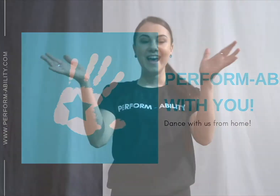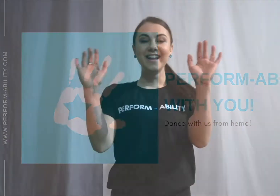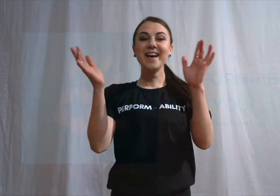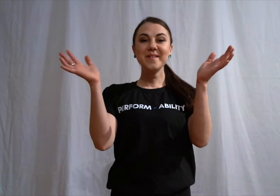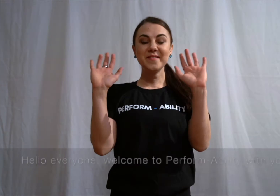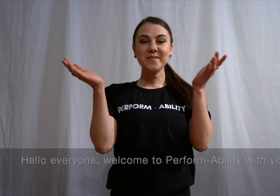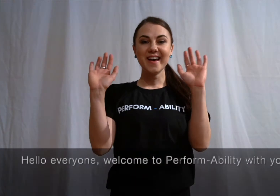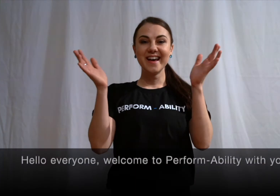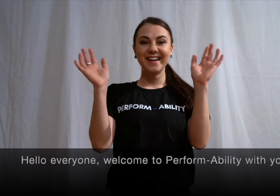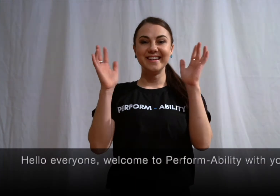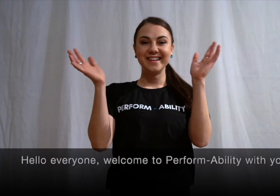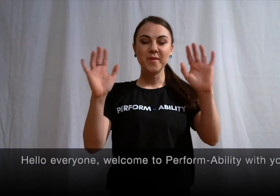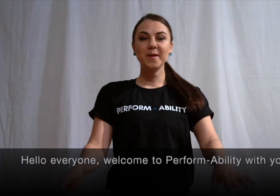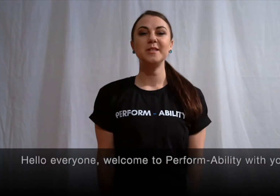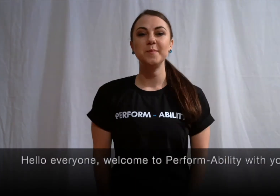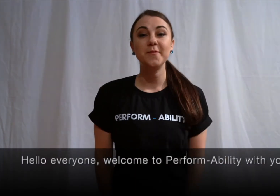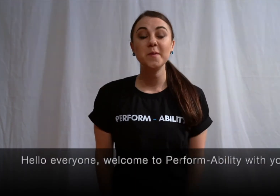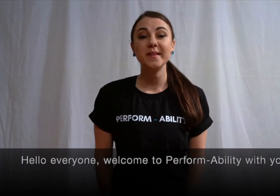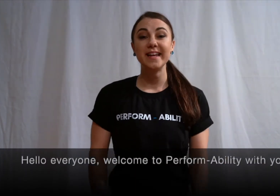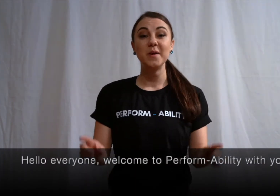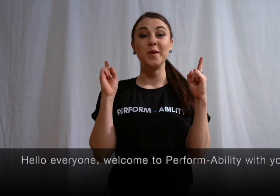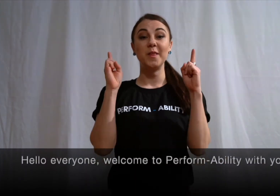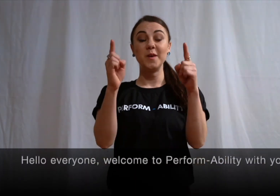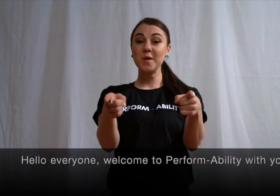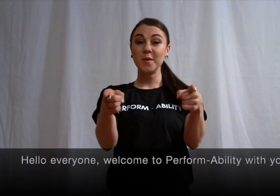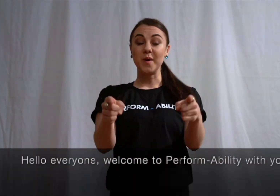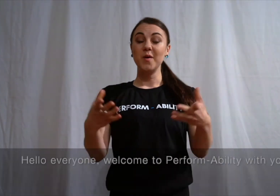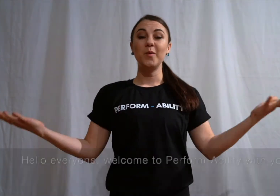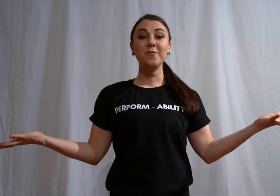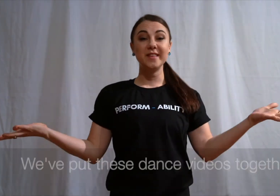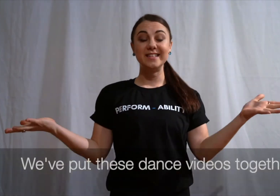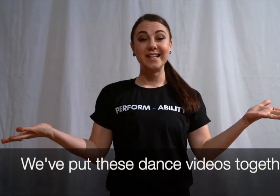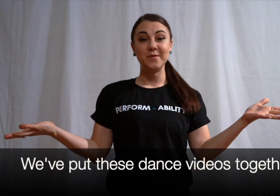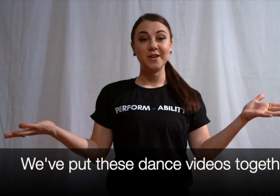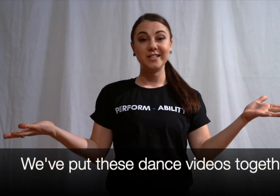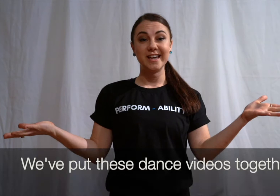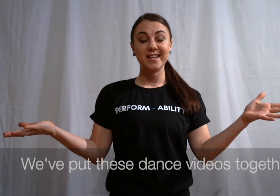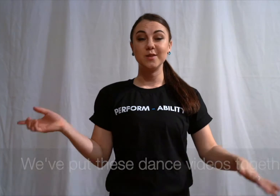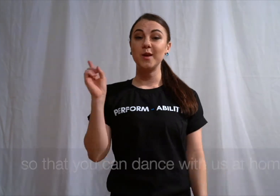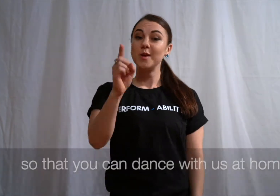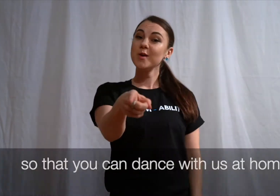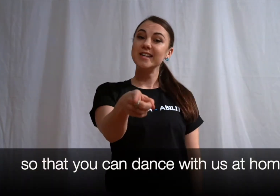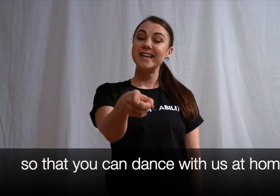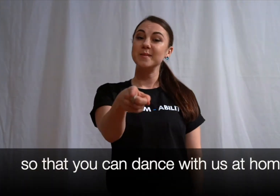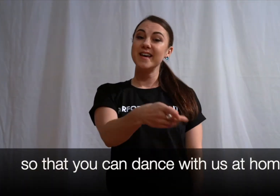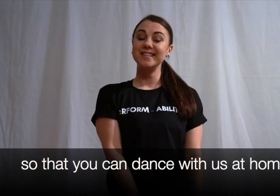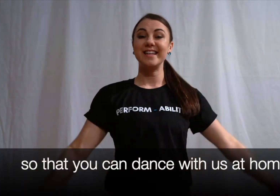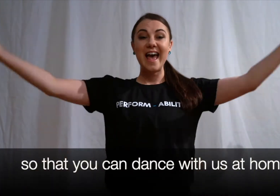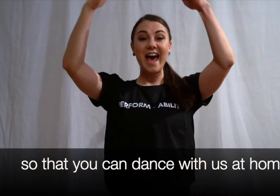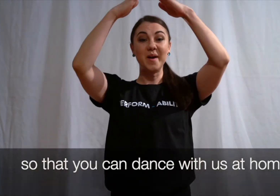Hello everyone! Welcome to PerformAbility with you. We've put these dance videos together so that you can dance with us at